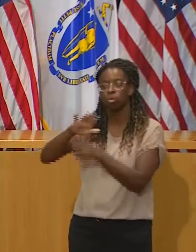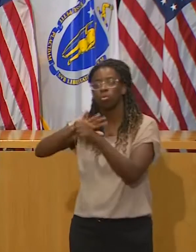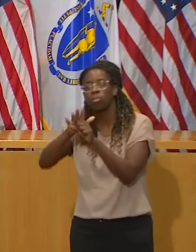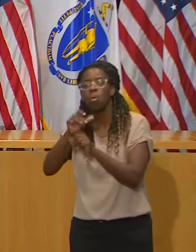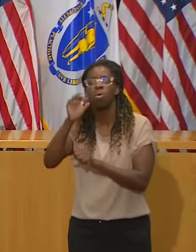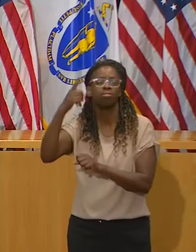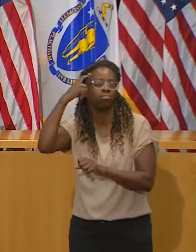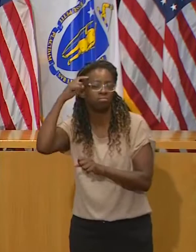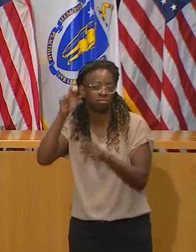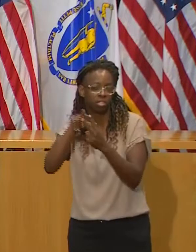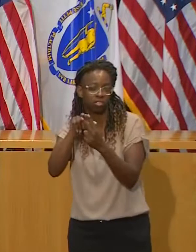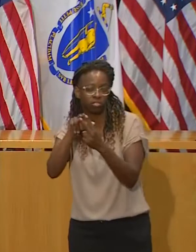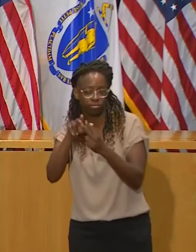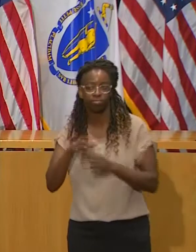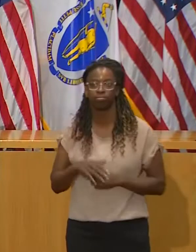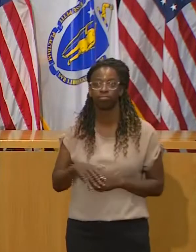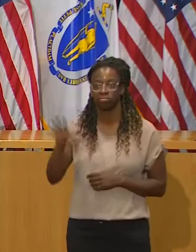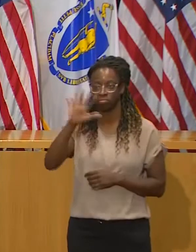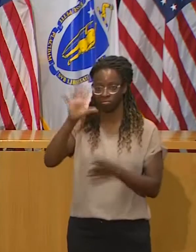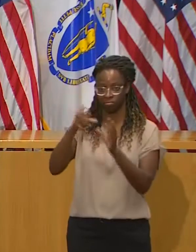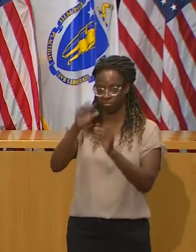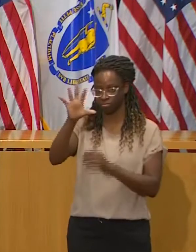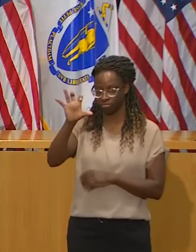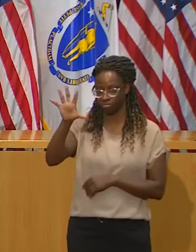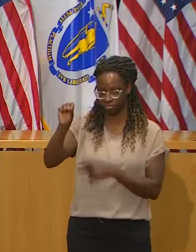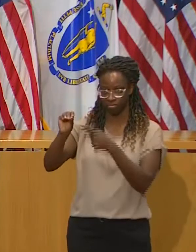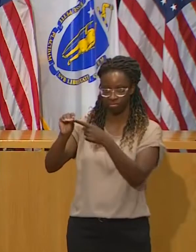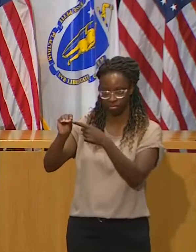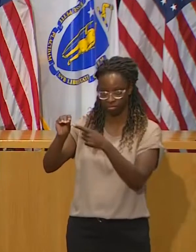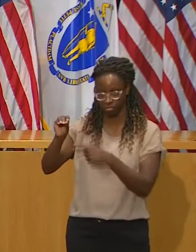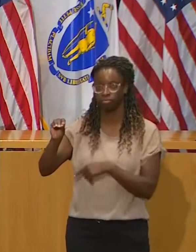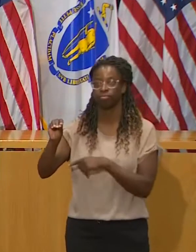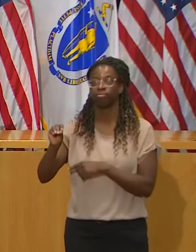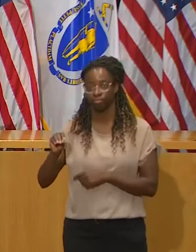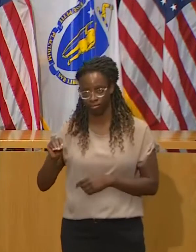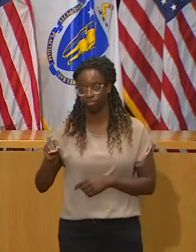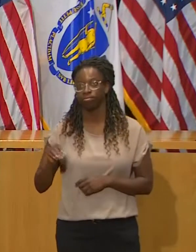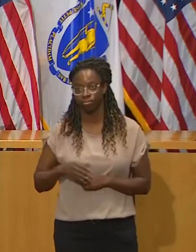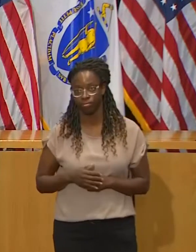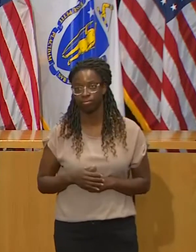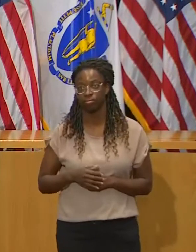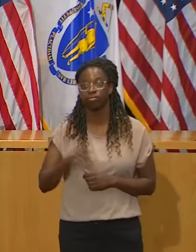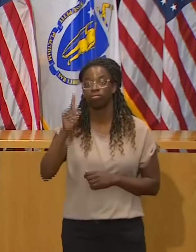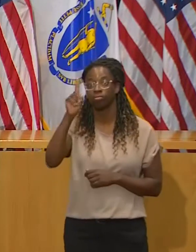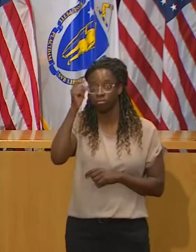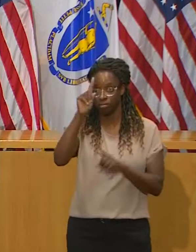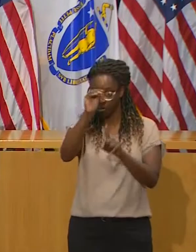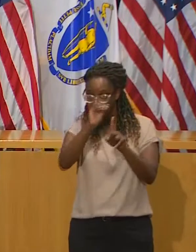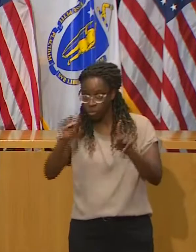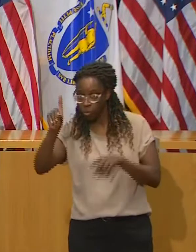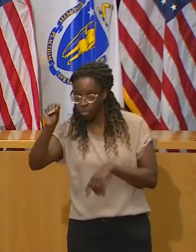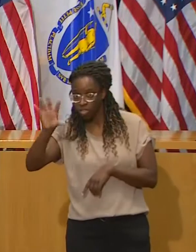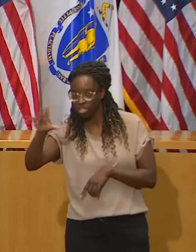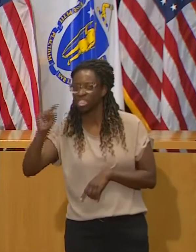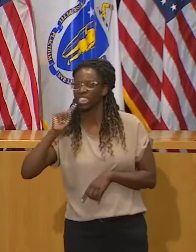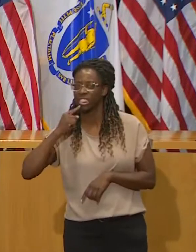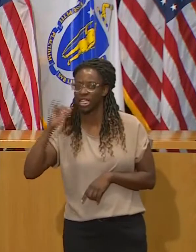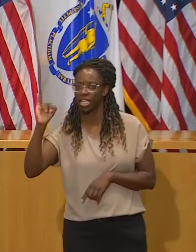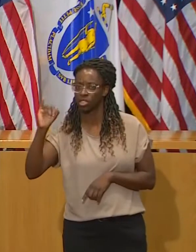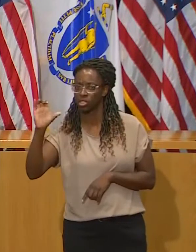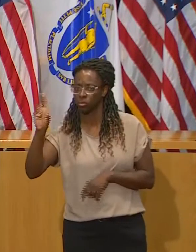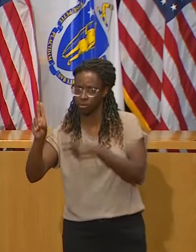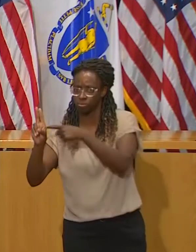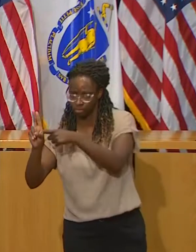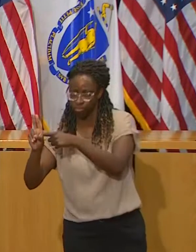and about 105 are in the ICU. Confirmed hospitalizations have grown over the past two